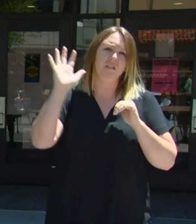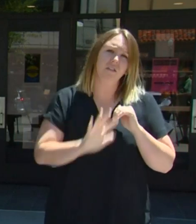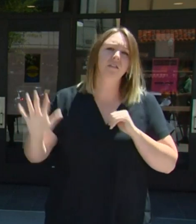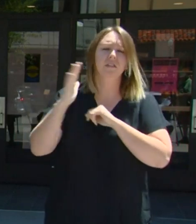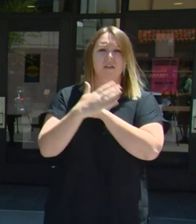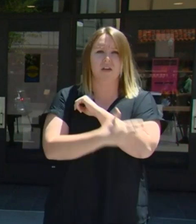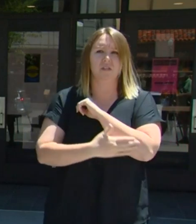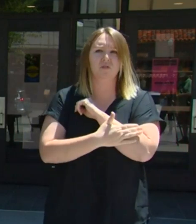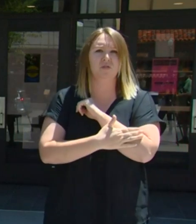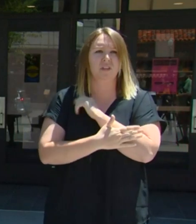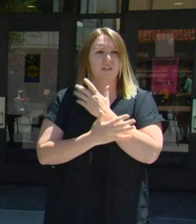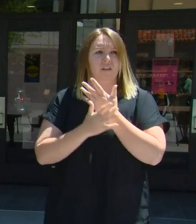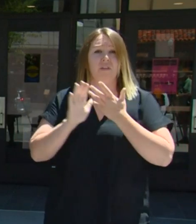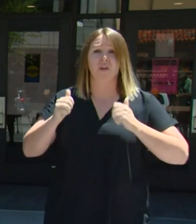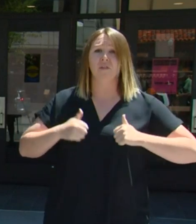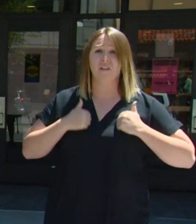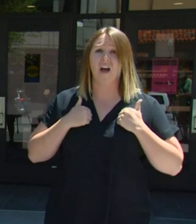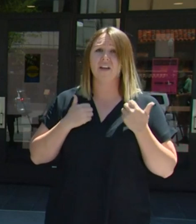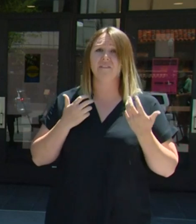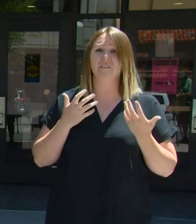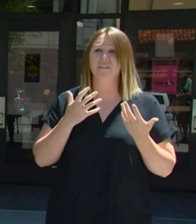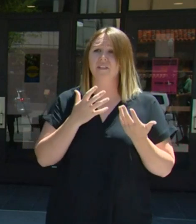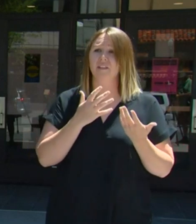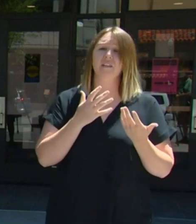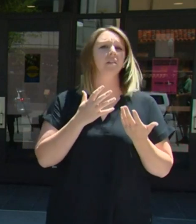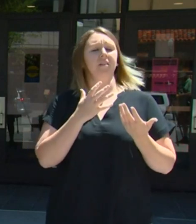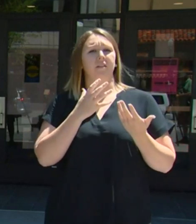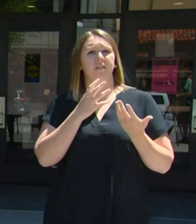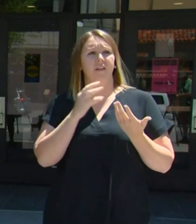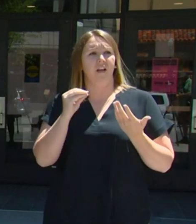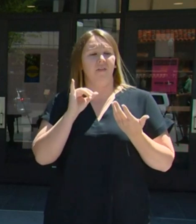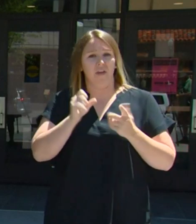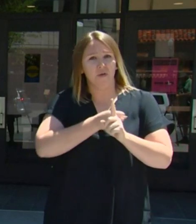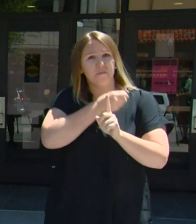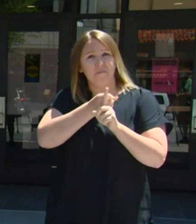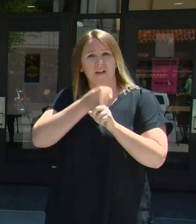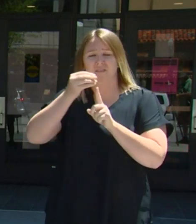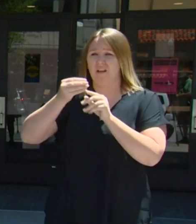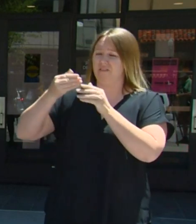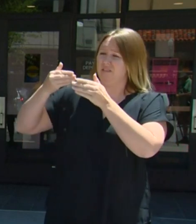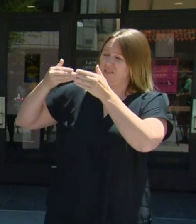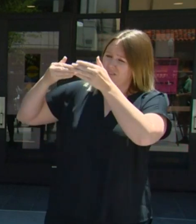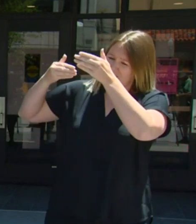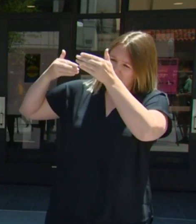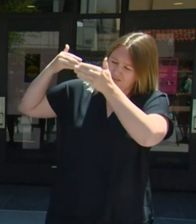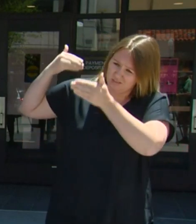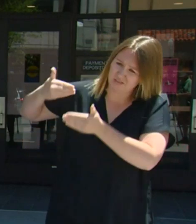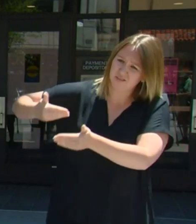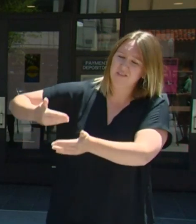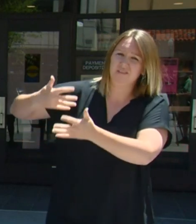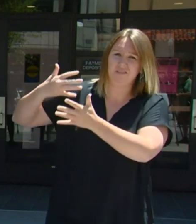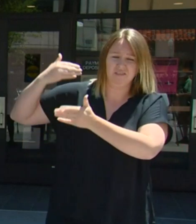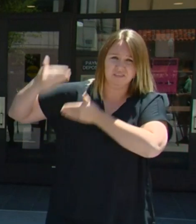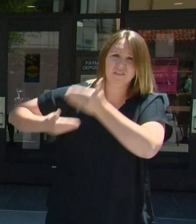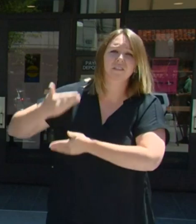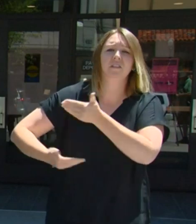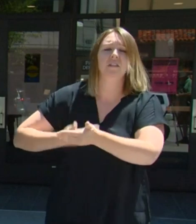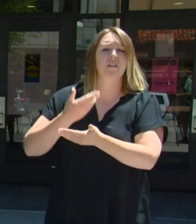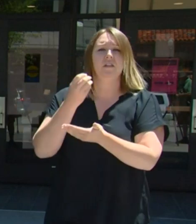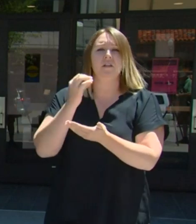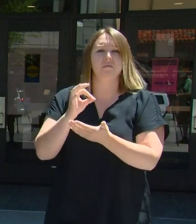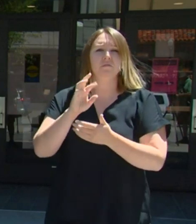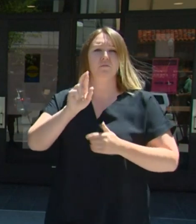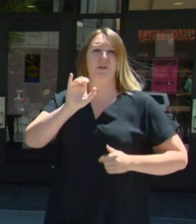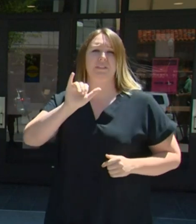lived experience includes the byproduct and impact of centuries of racism and oppression and just as I did